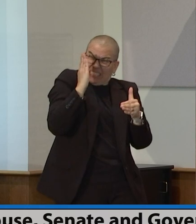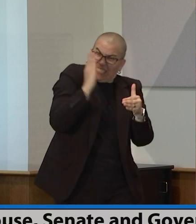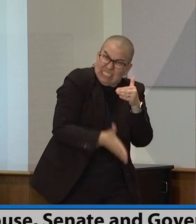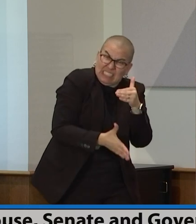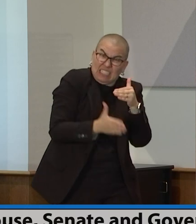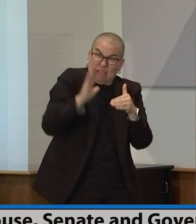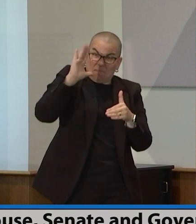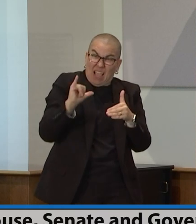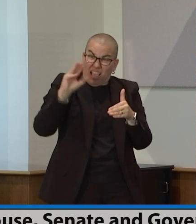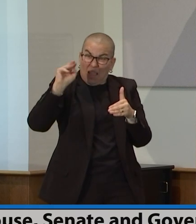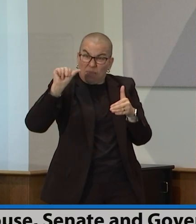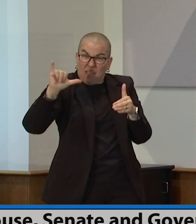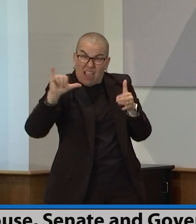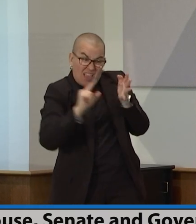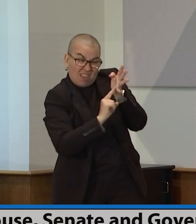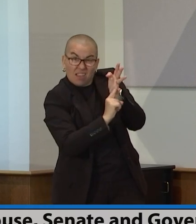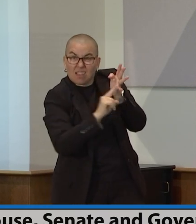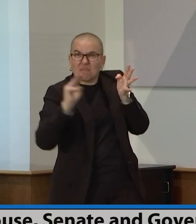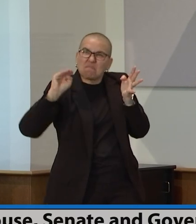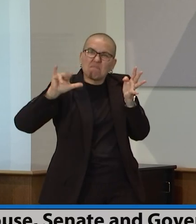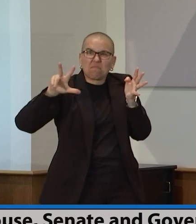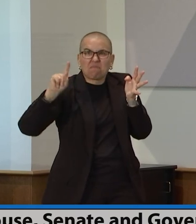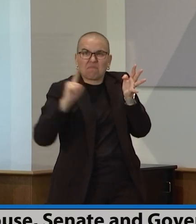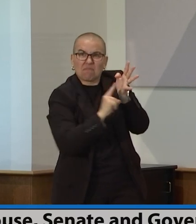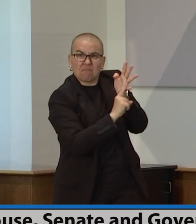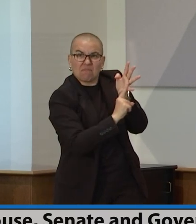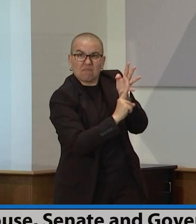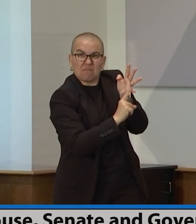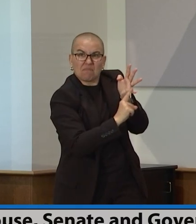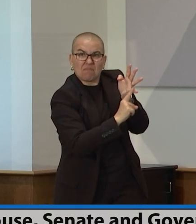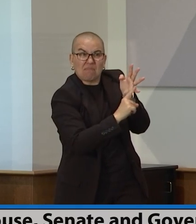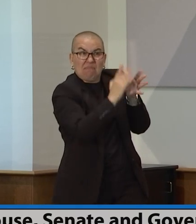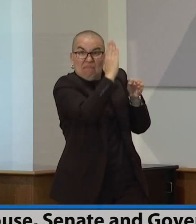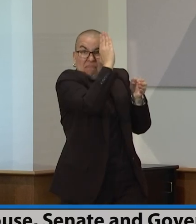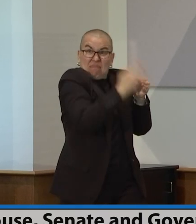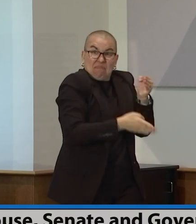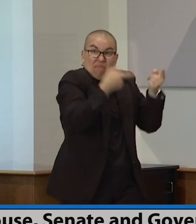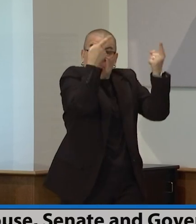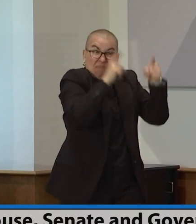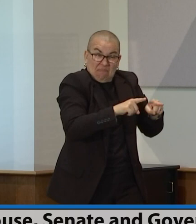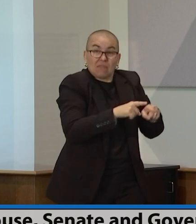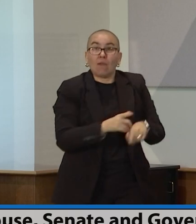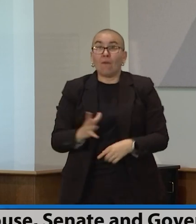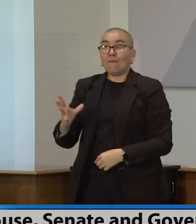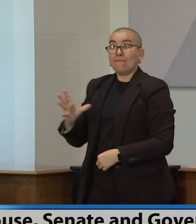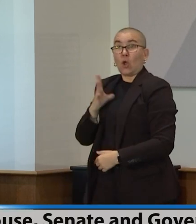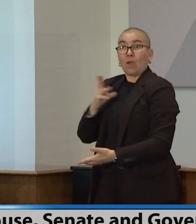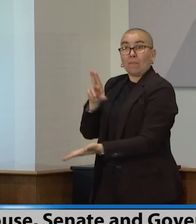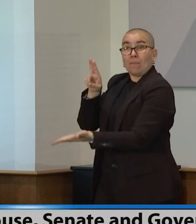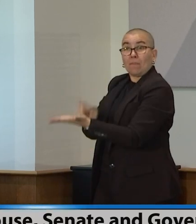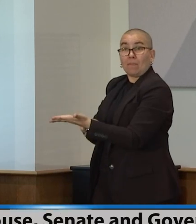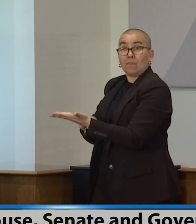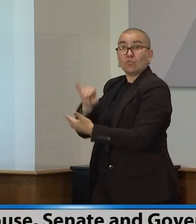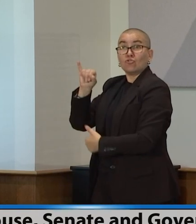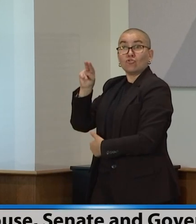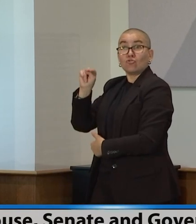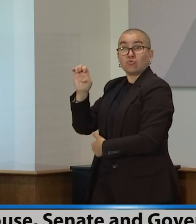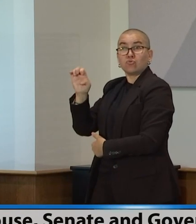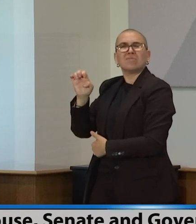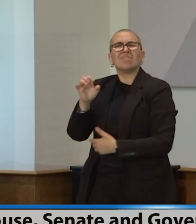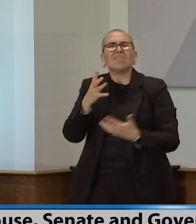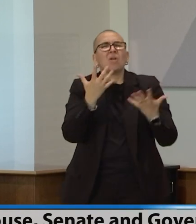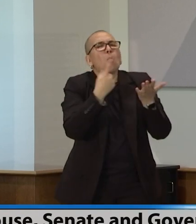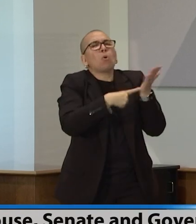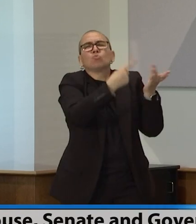dot the I's and cross the T's by June. Can you shed some more light on like what we can expect in terms of the